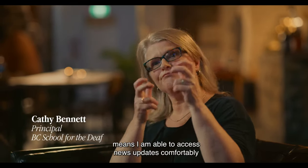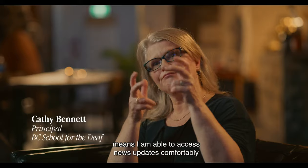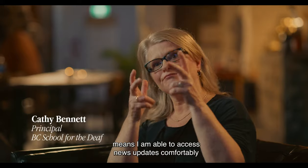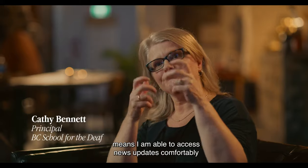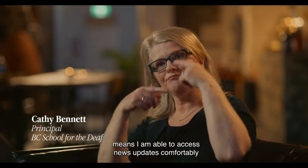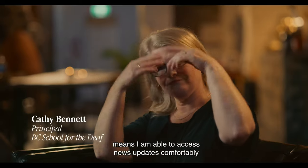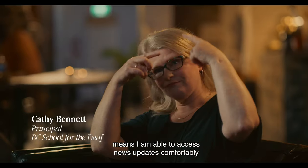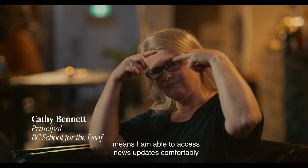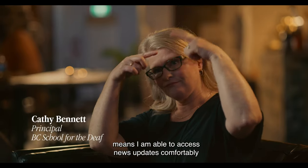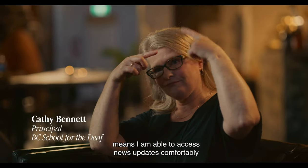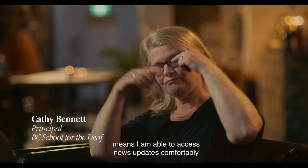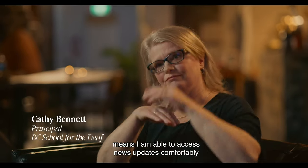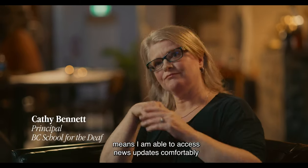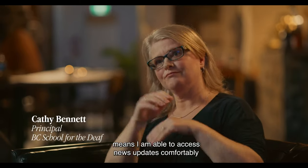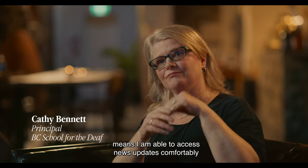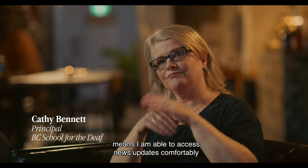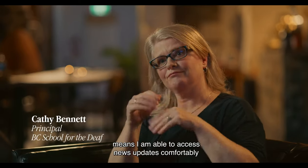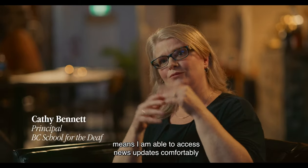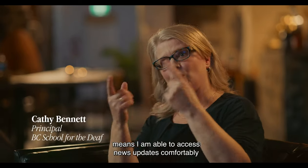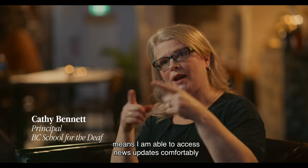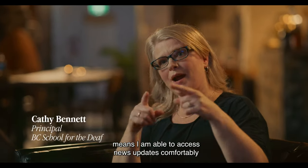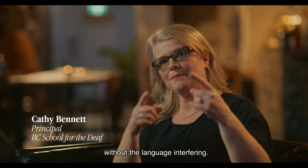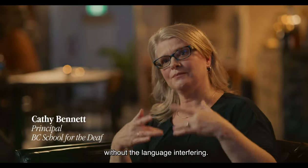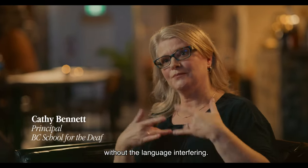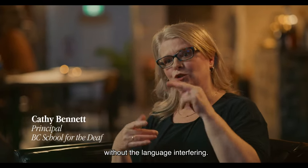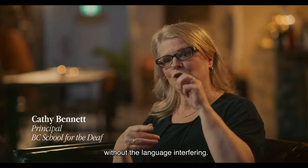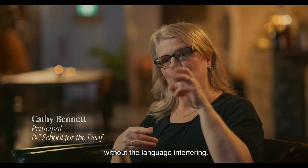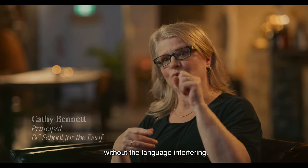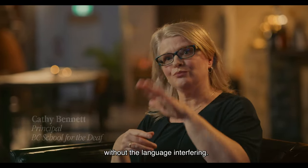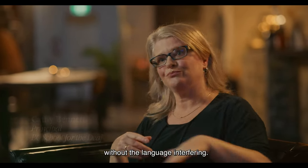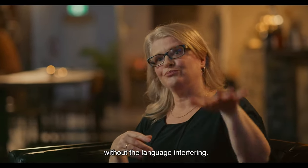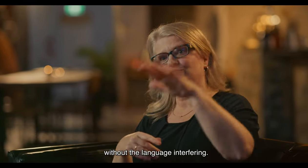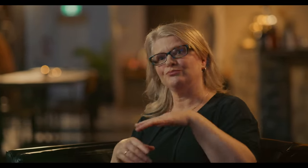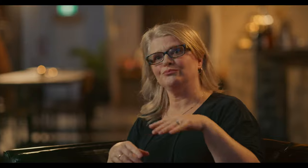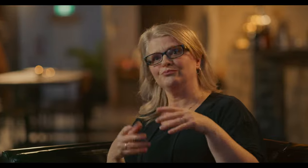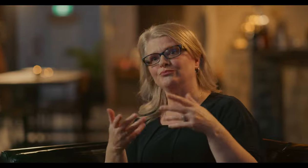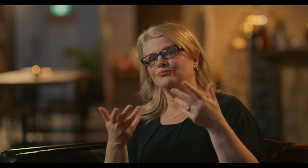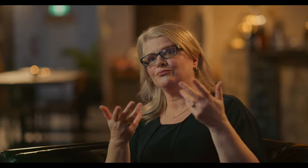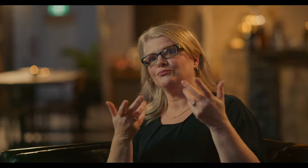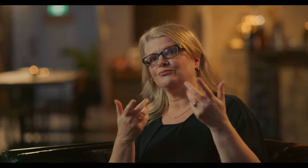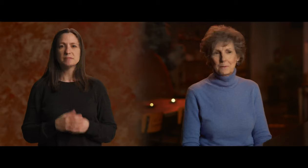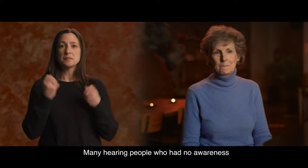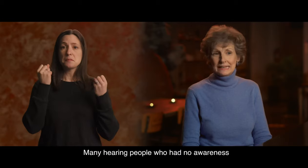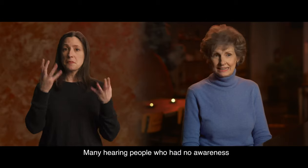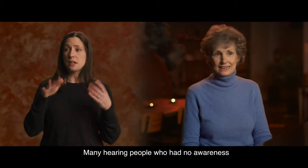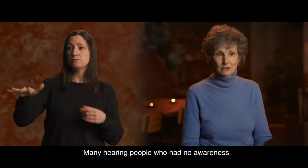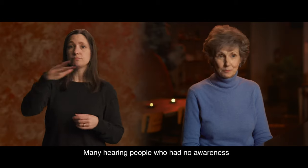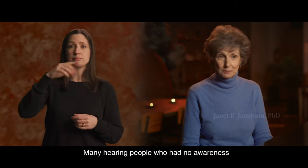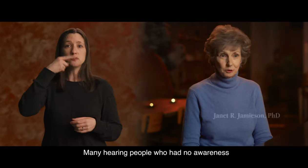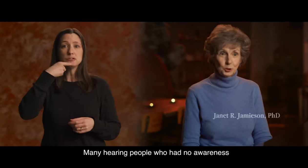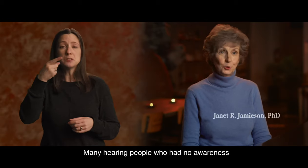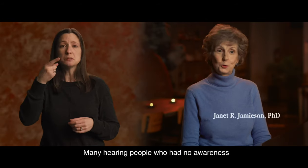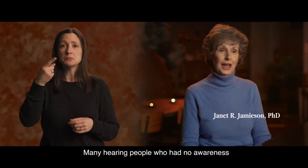means I am able to access news updates comfortably without the language interfering. Many